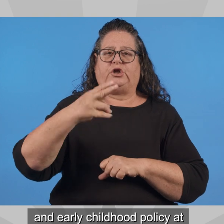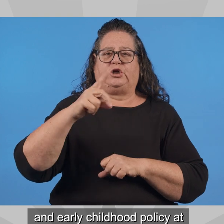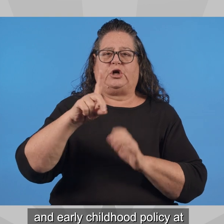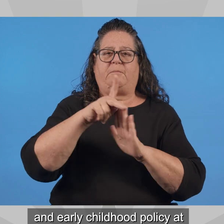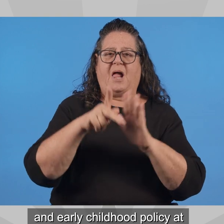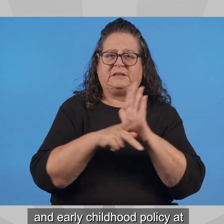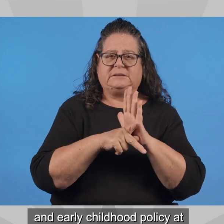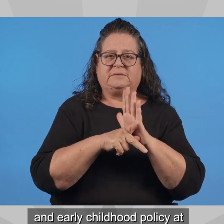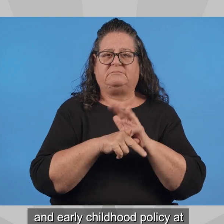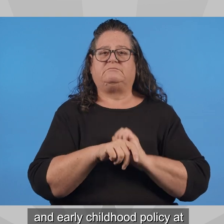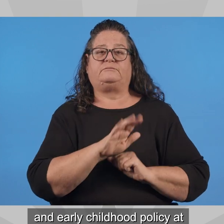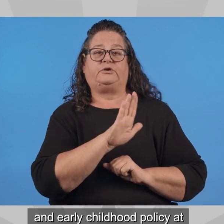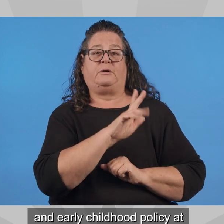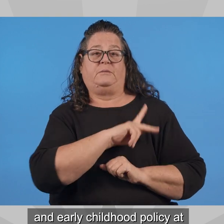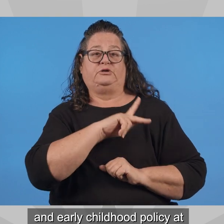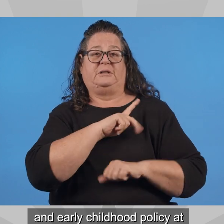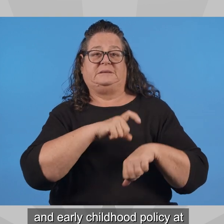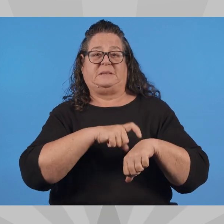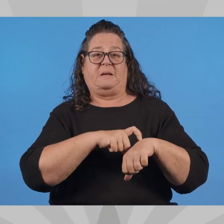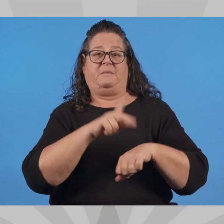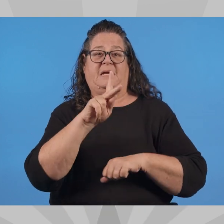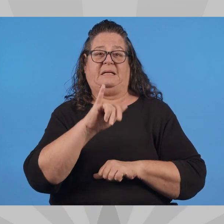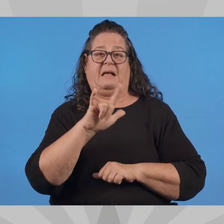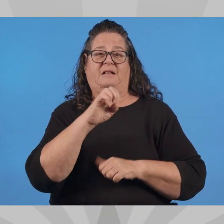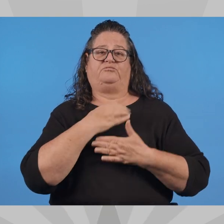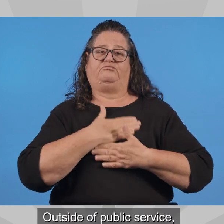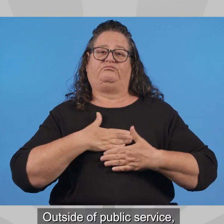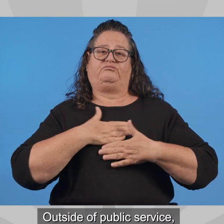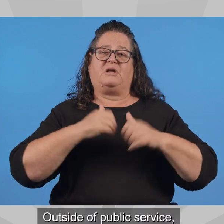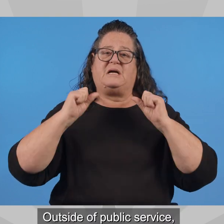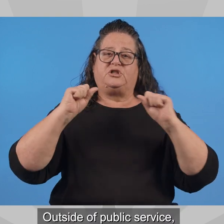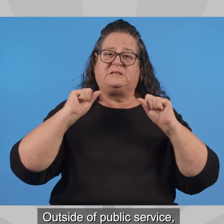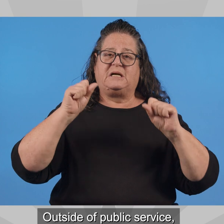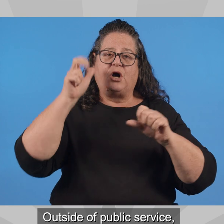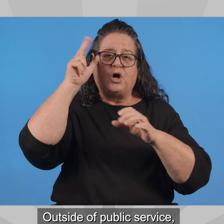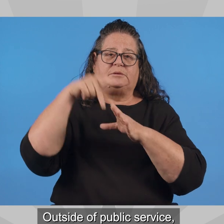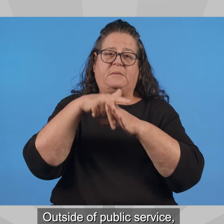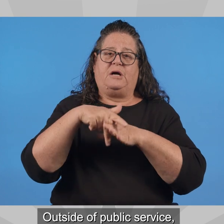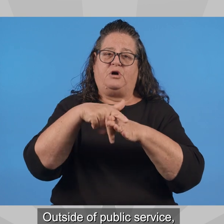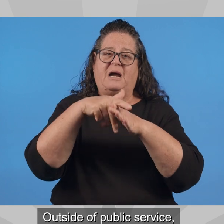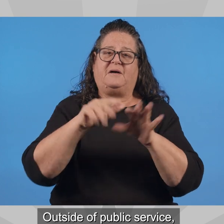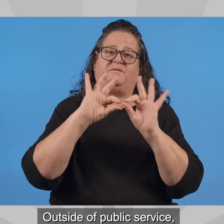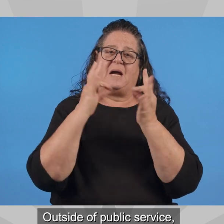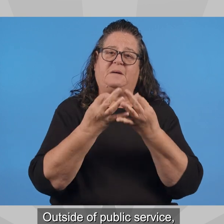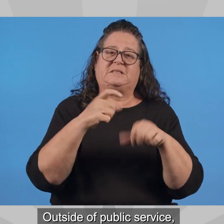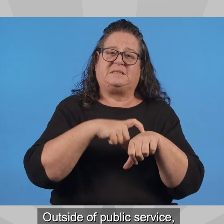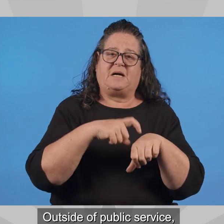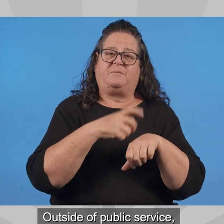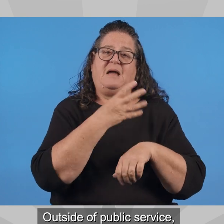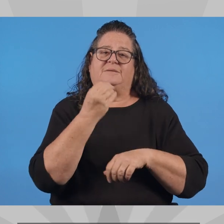childhood policy at the Arizona State Legislature. Outside of public service, Kiley enjoys